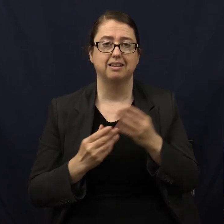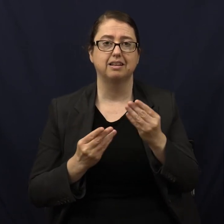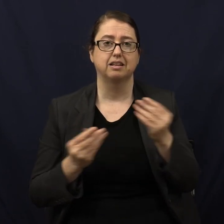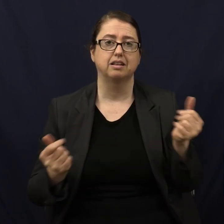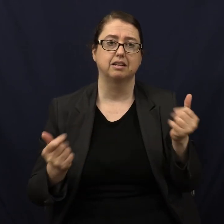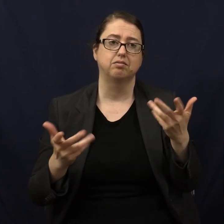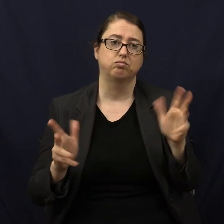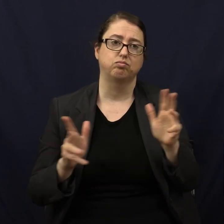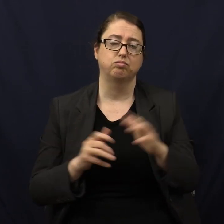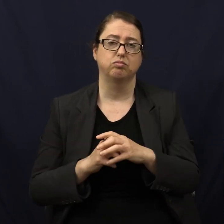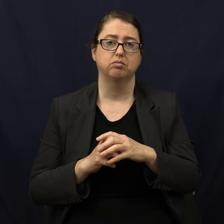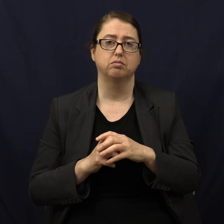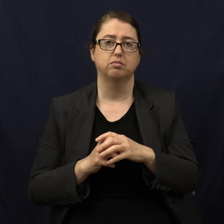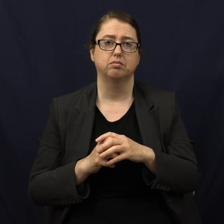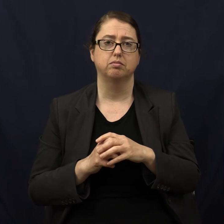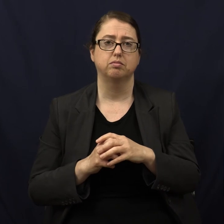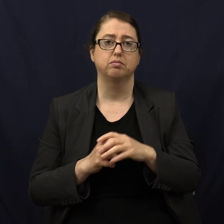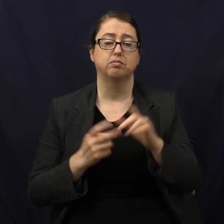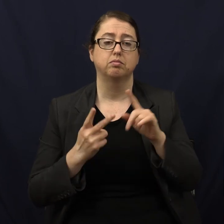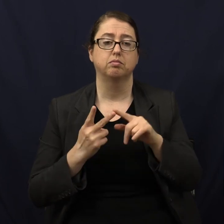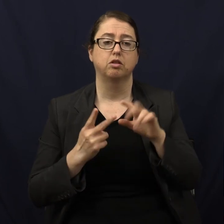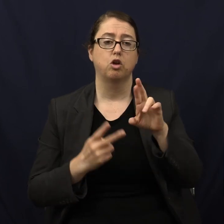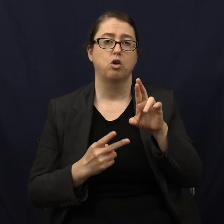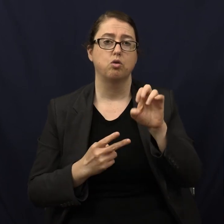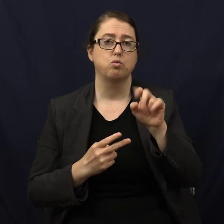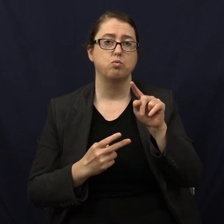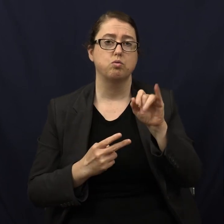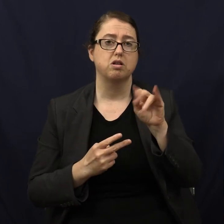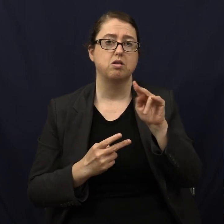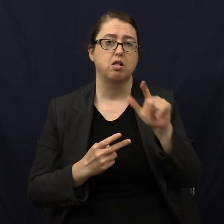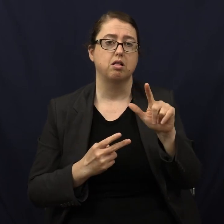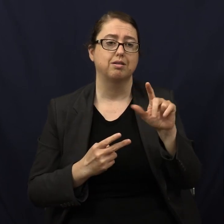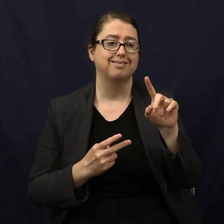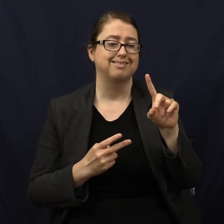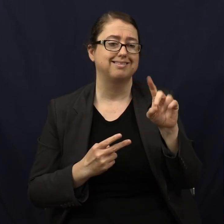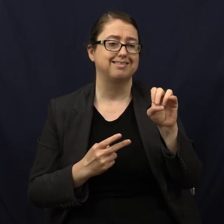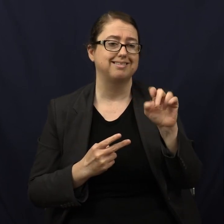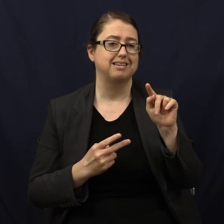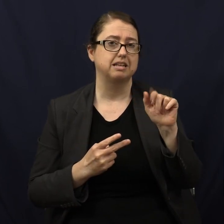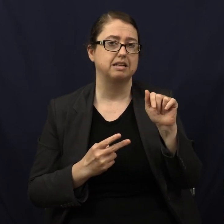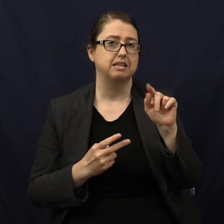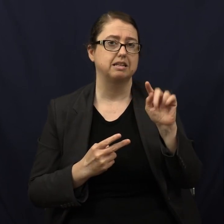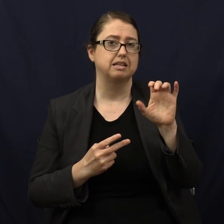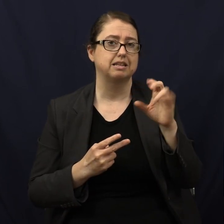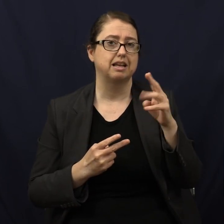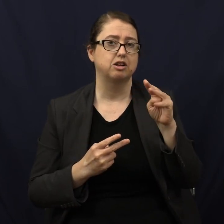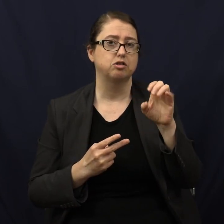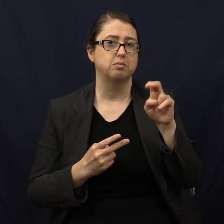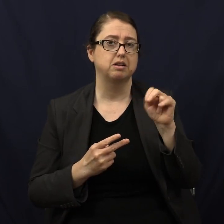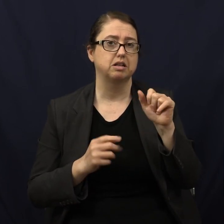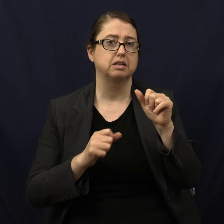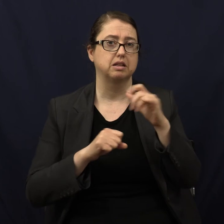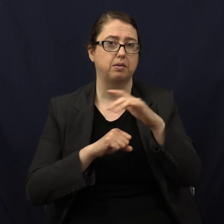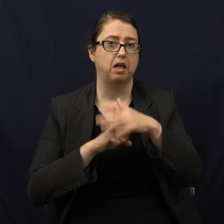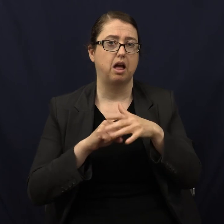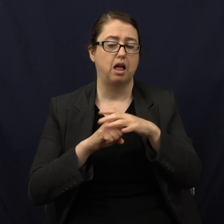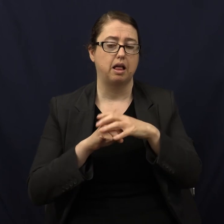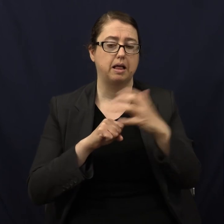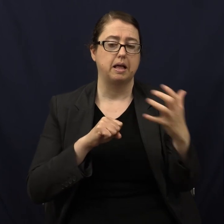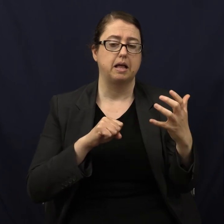that's it, right? How about retinal detachment? Can we help you there? Dr. Gensler, are you here? Can you help us?